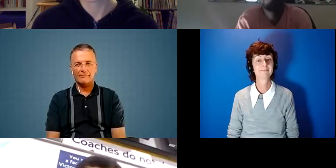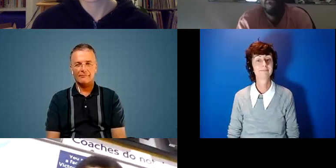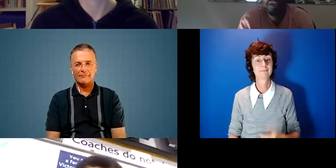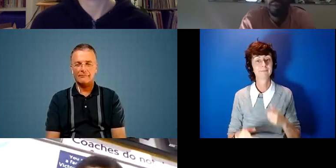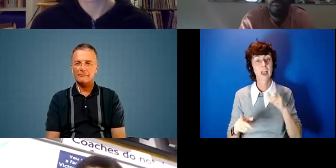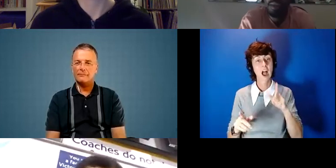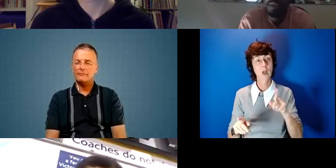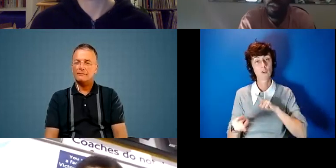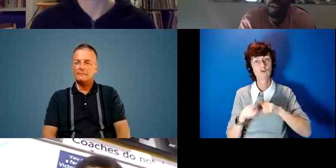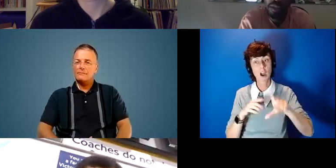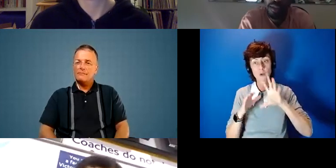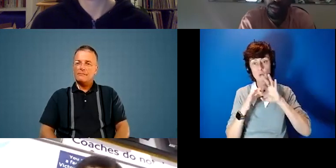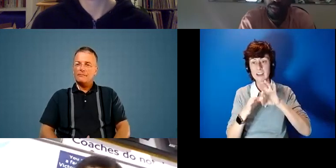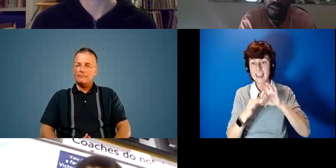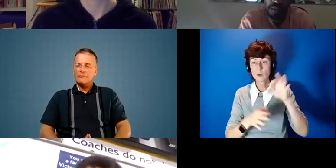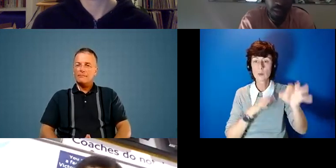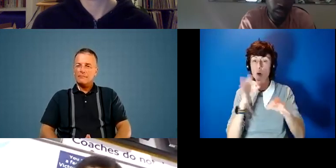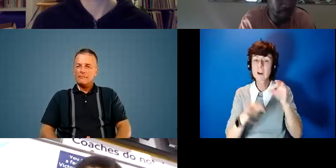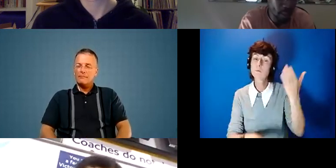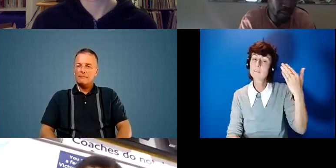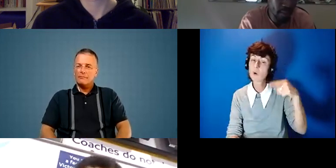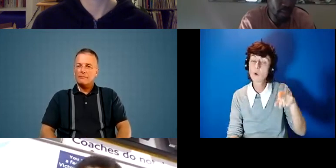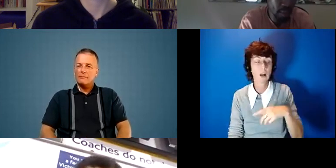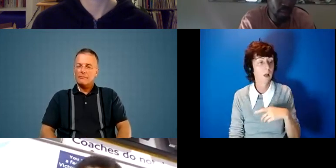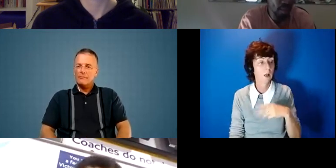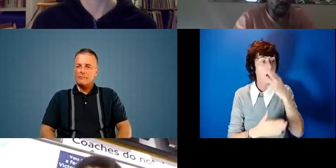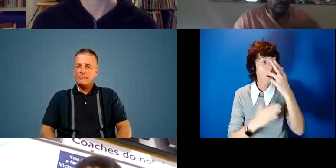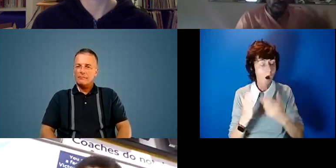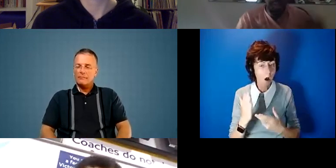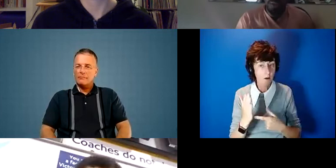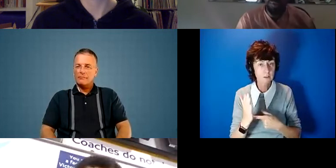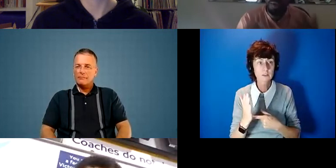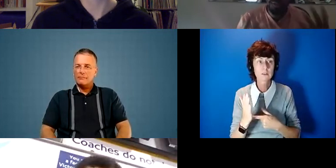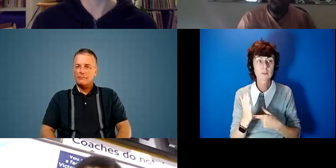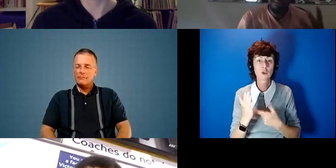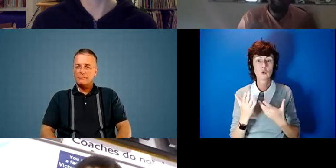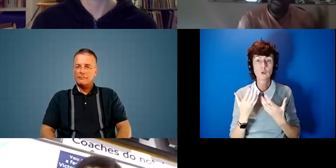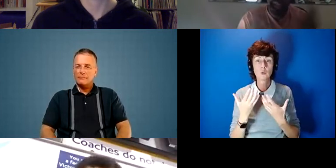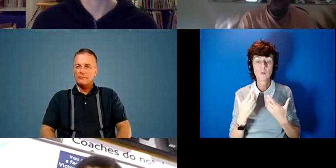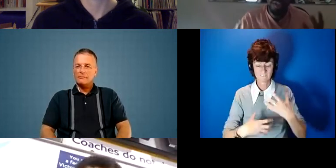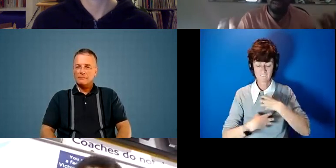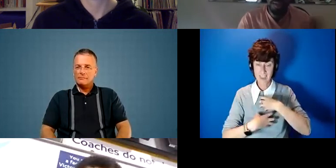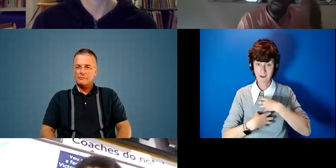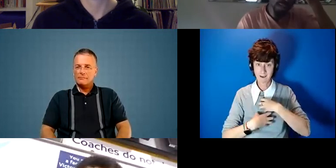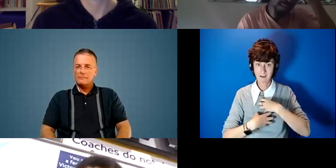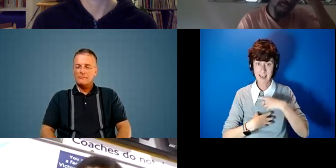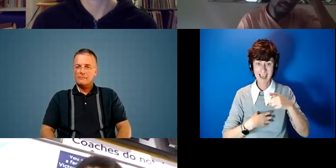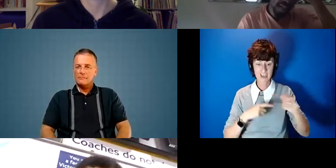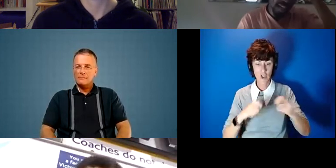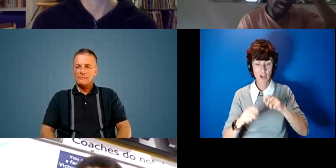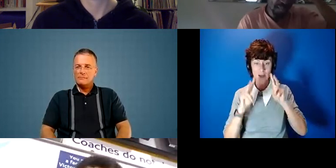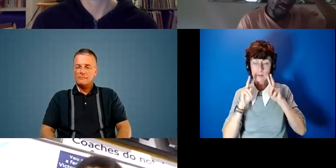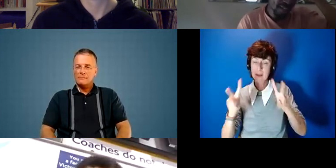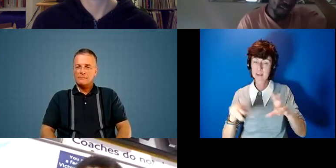to the question that was raised earlier on around um arts as a way to to diffuse fear and change perspectives yeah